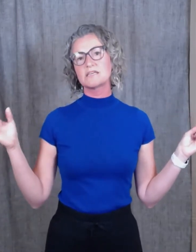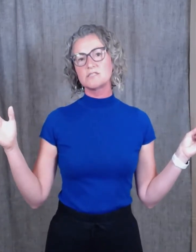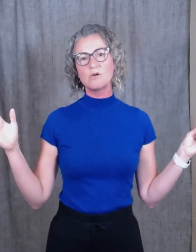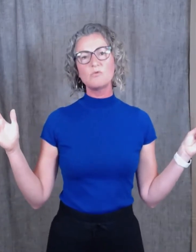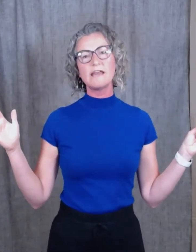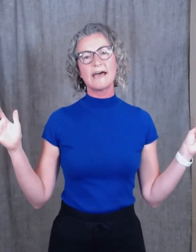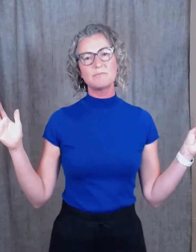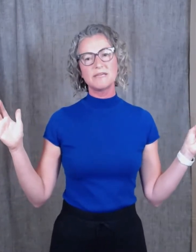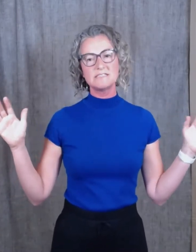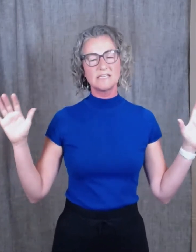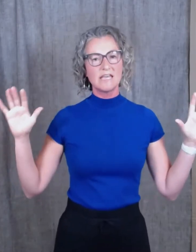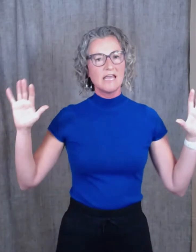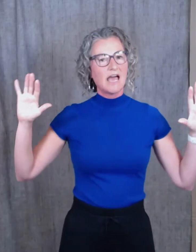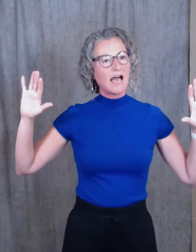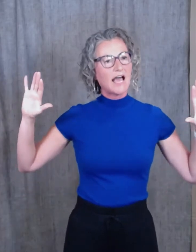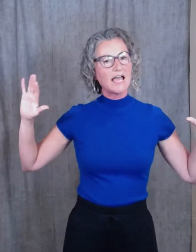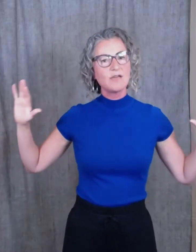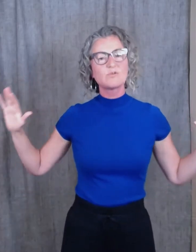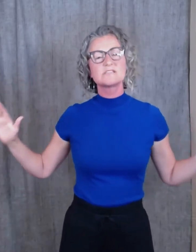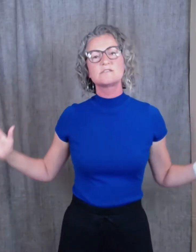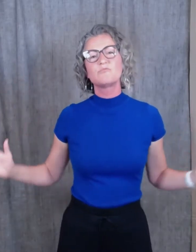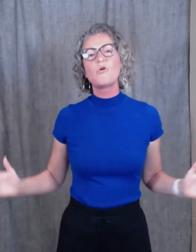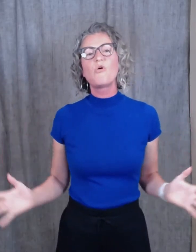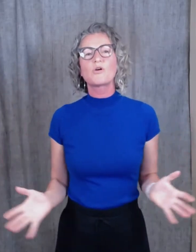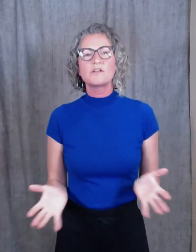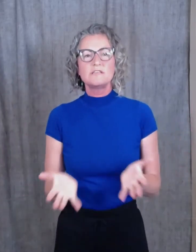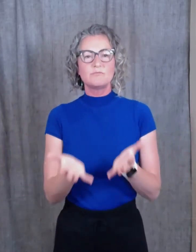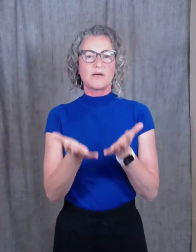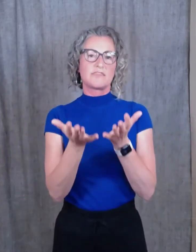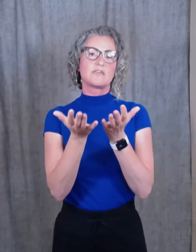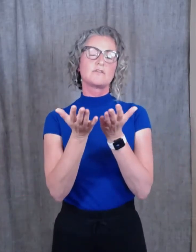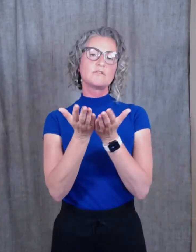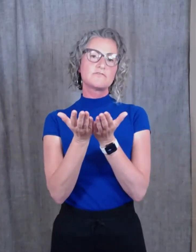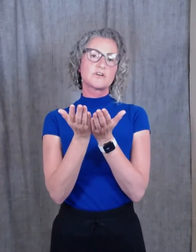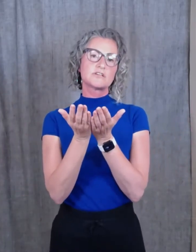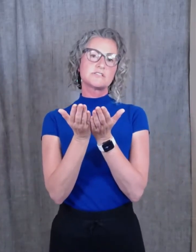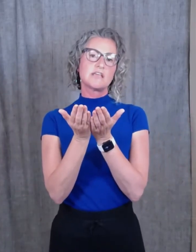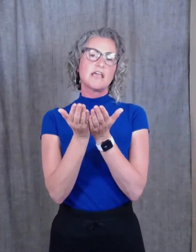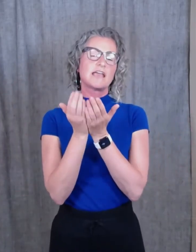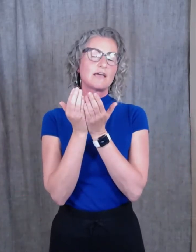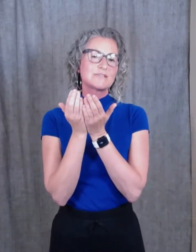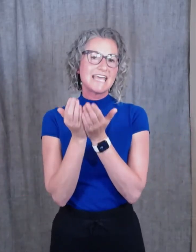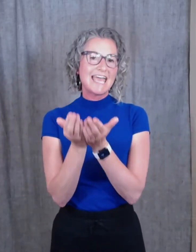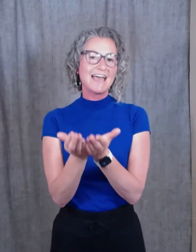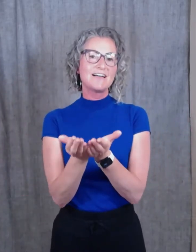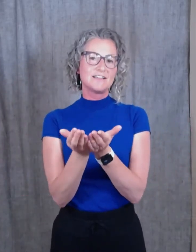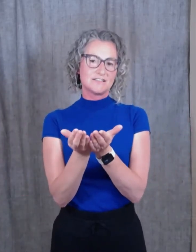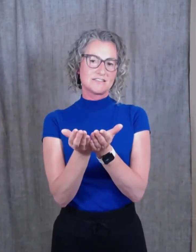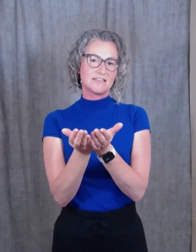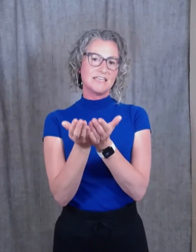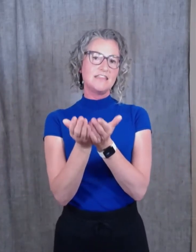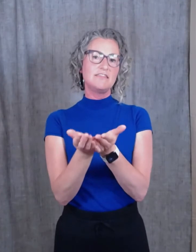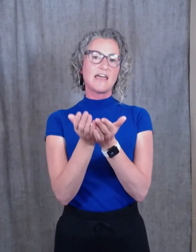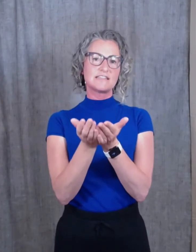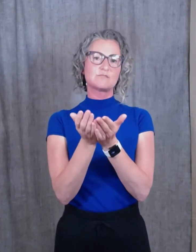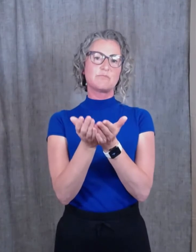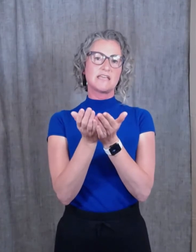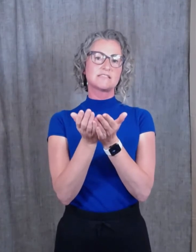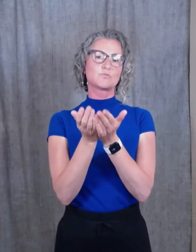you know what happened? I was supported by the universe. And I was held in that space when